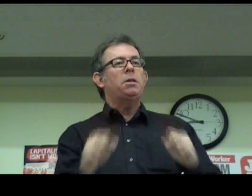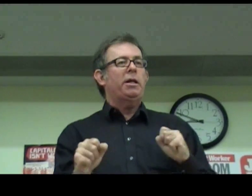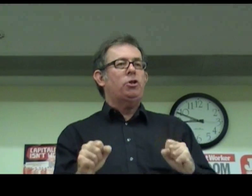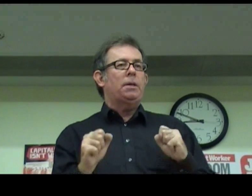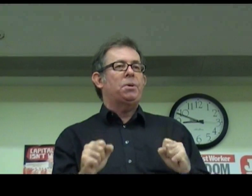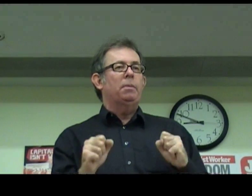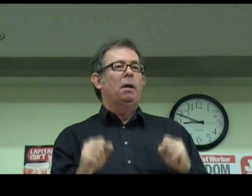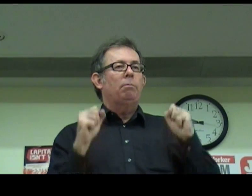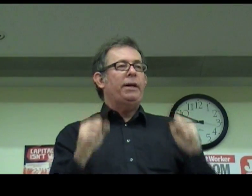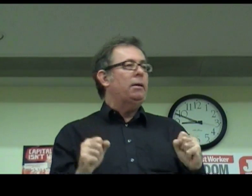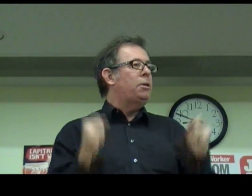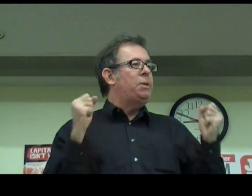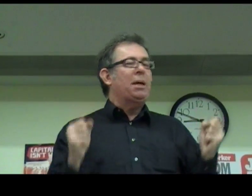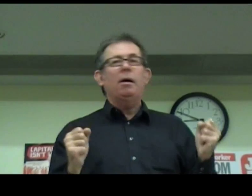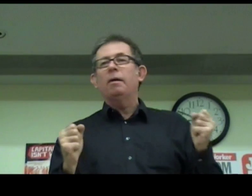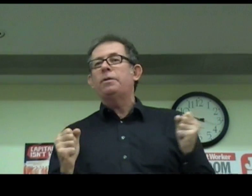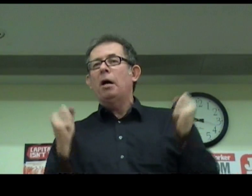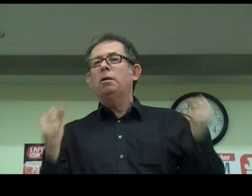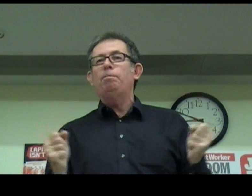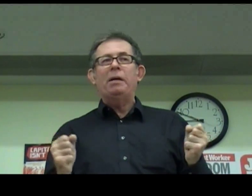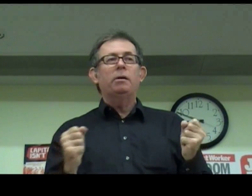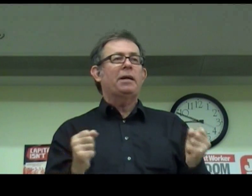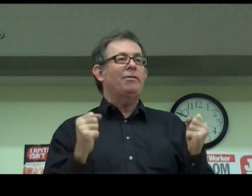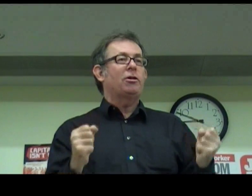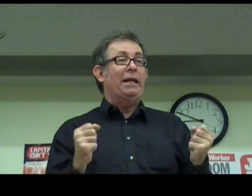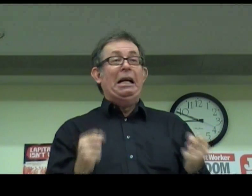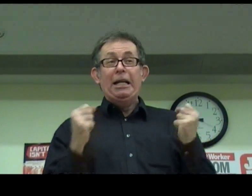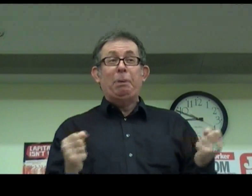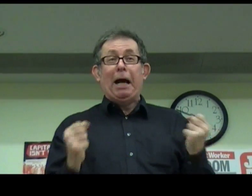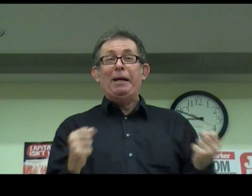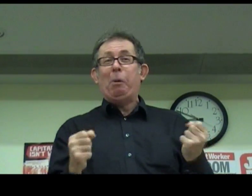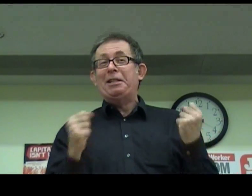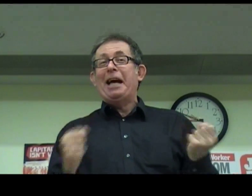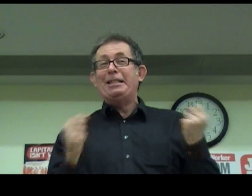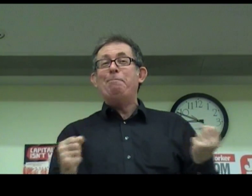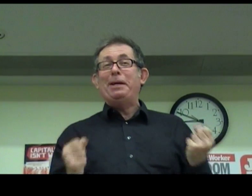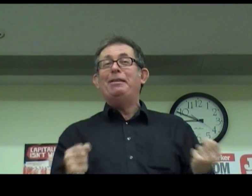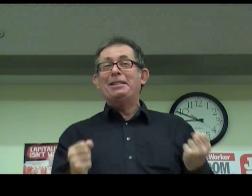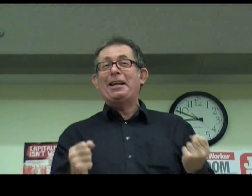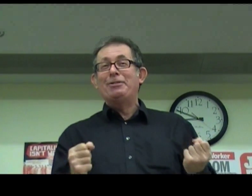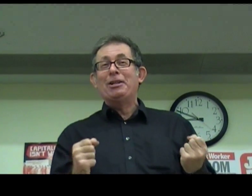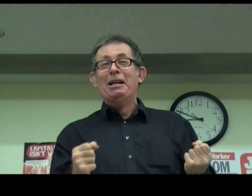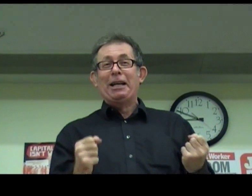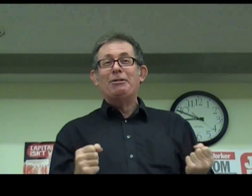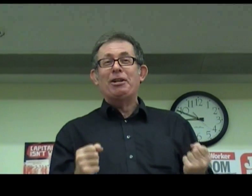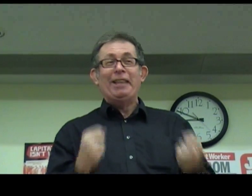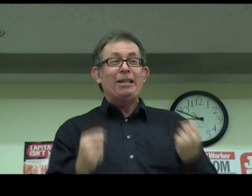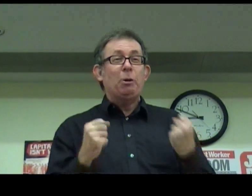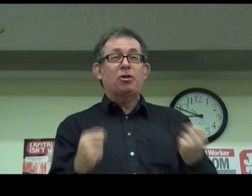internationalism. Britain, it's bizarre, this old imperial country is becoming quite an anti-imperialist country. That's what's